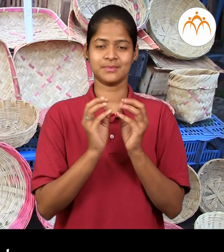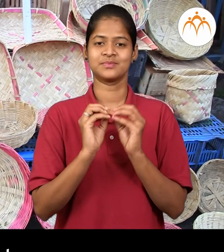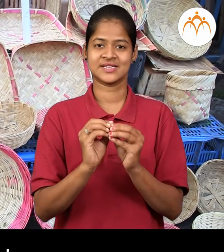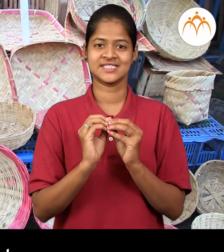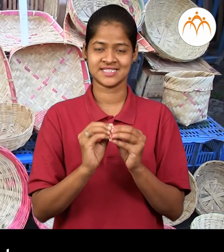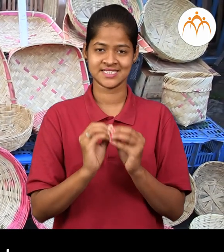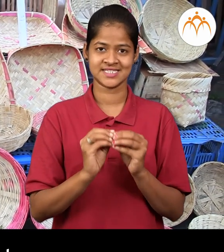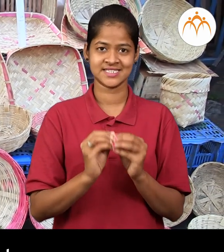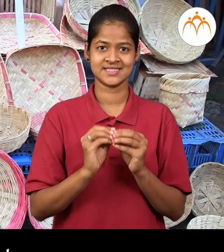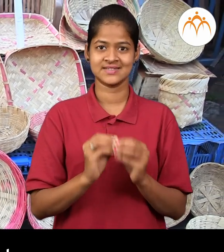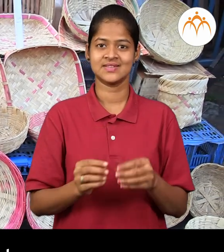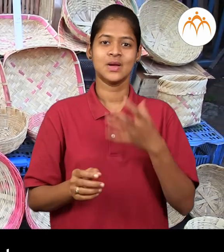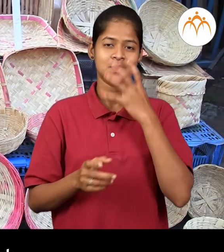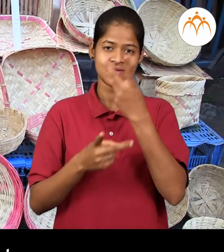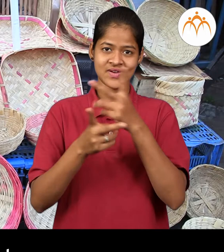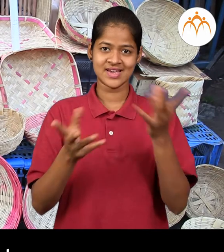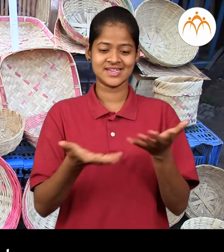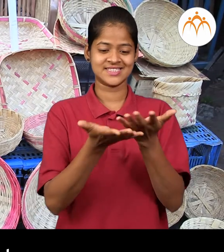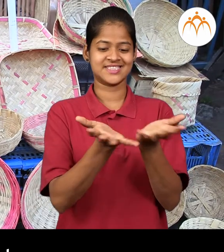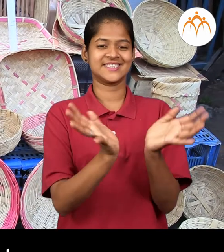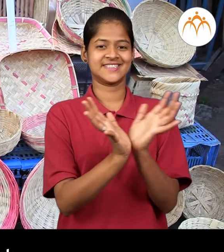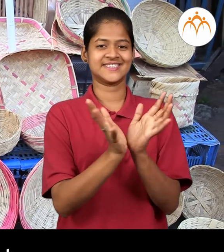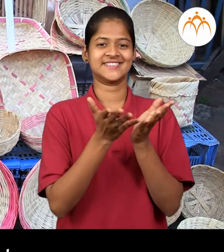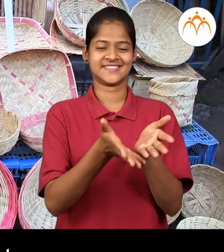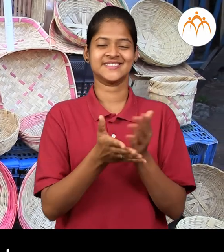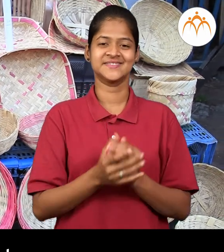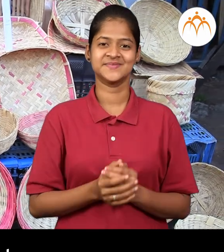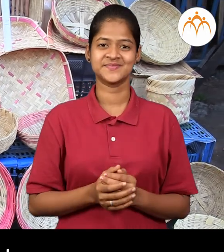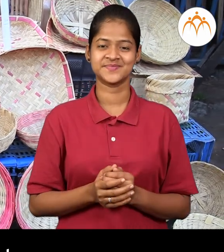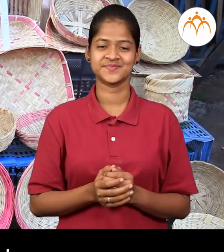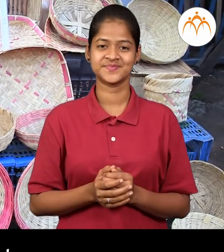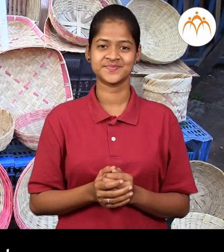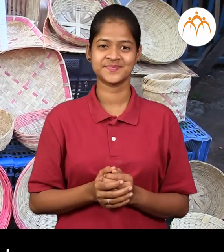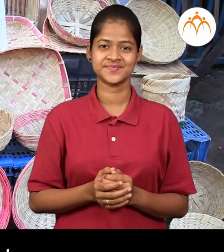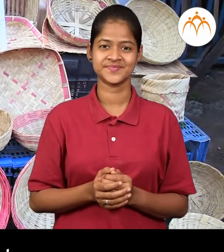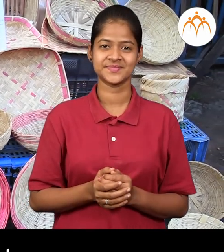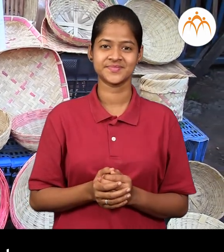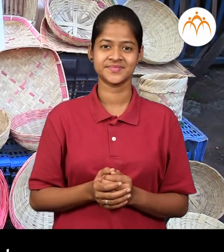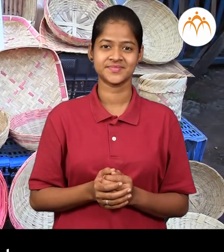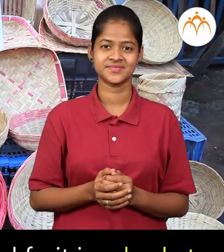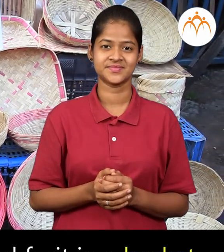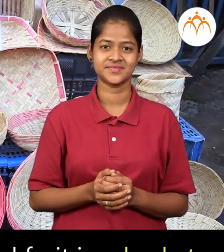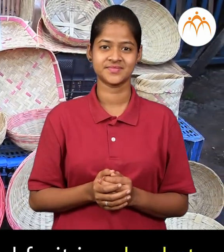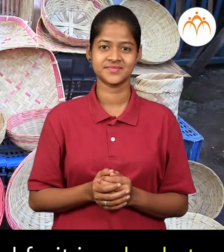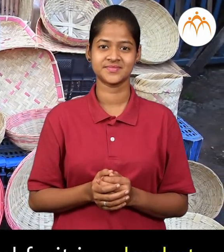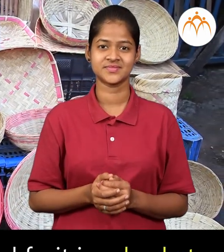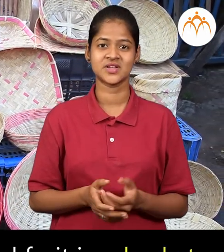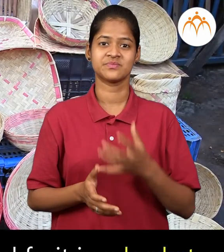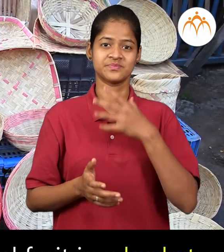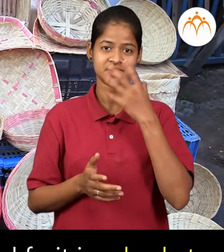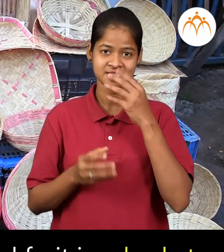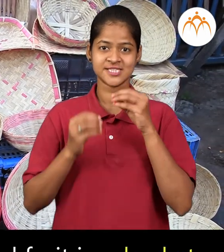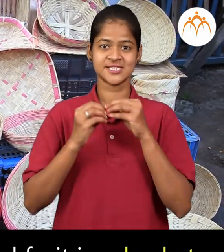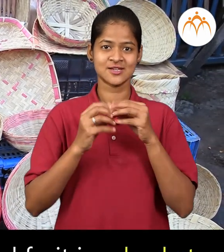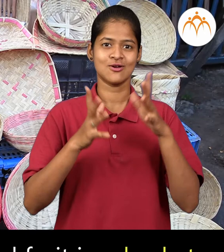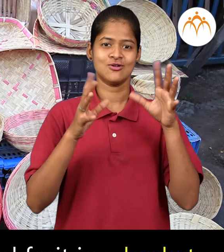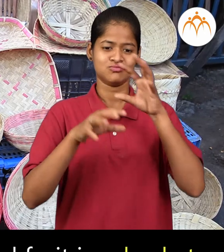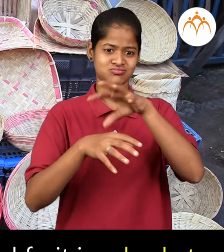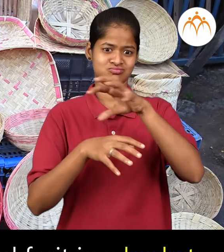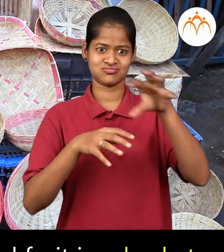we keep vegetables and